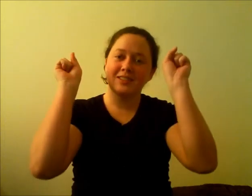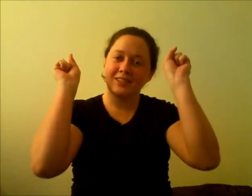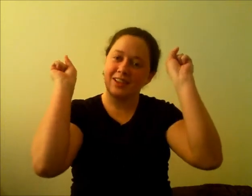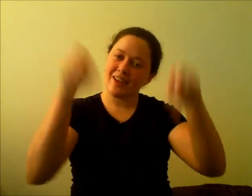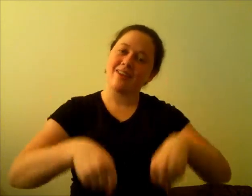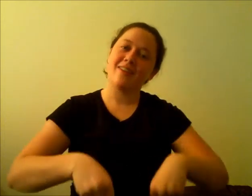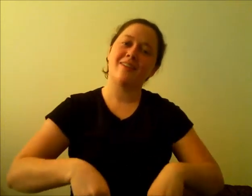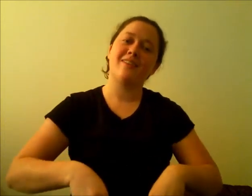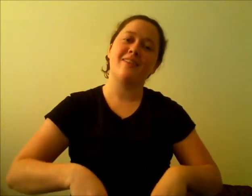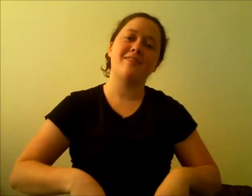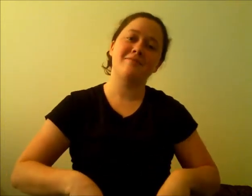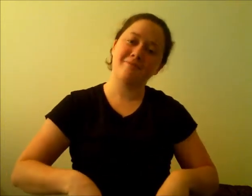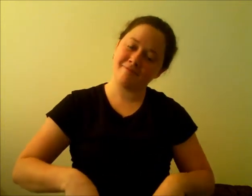can't